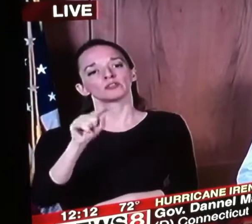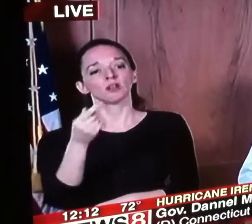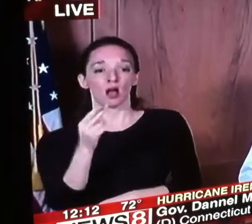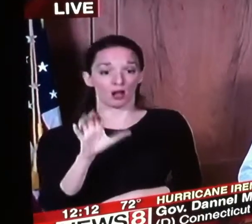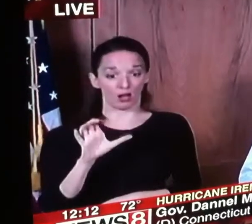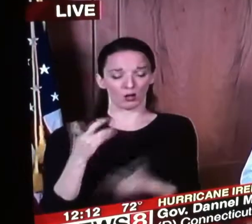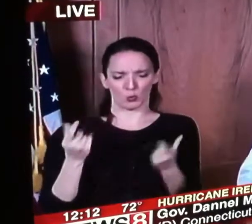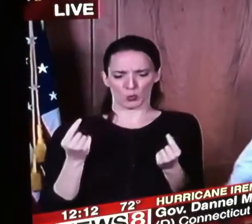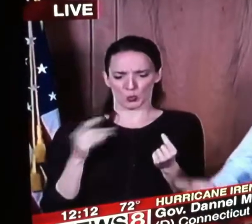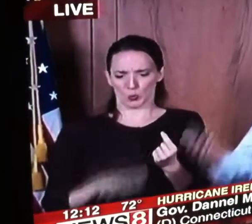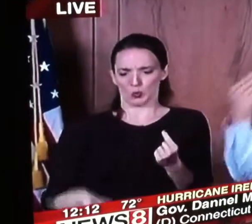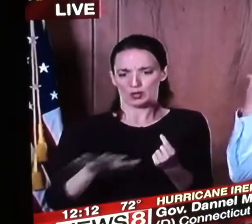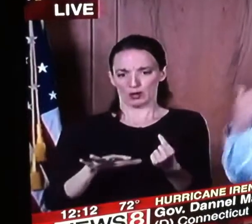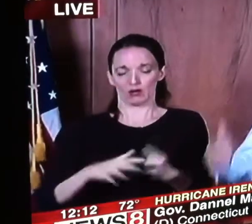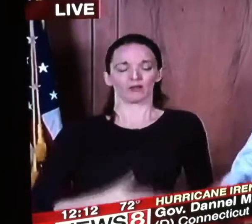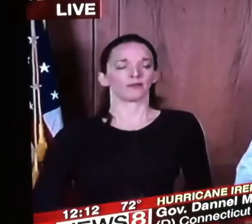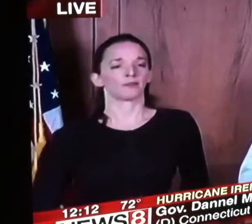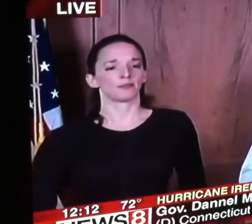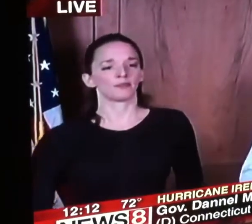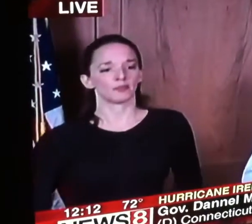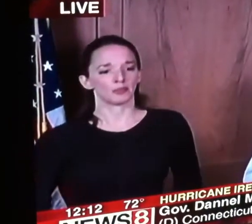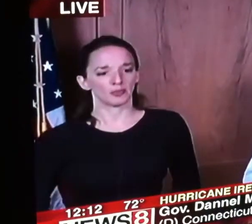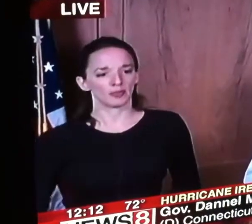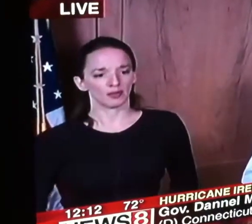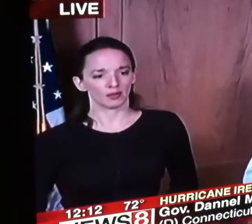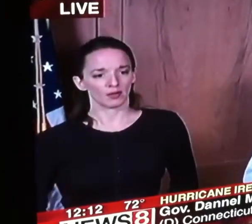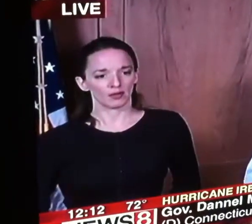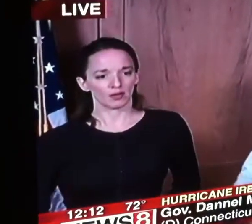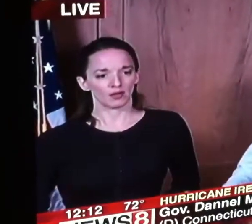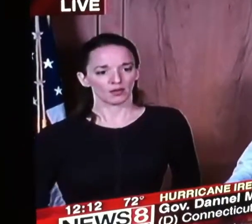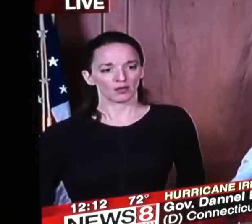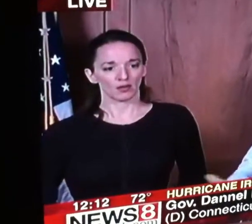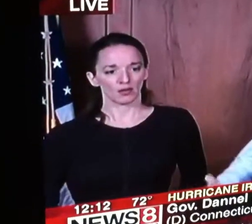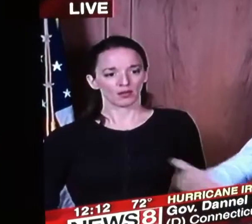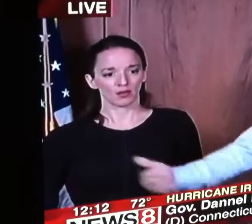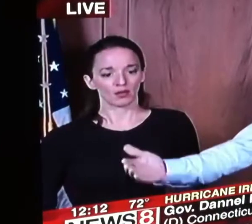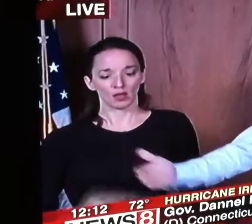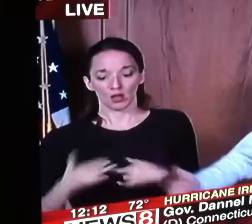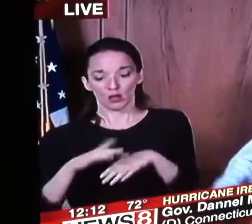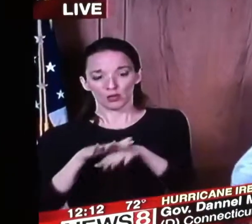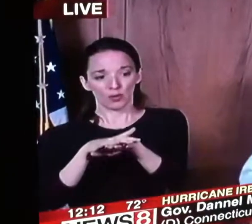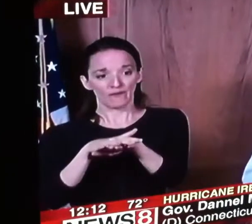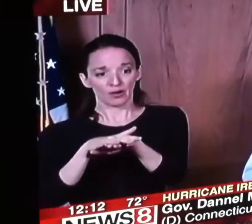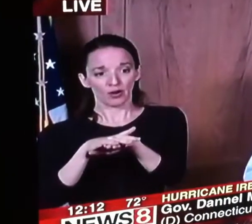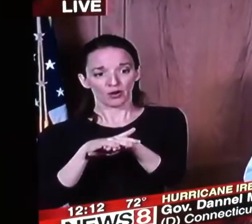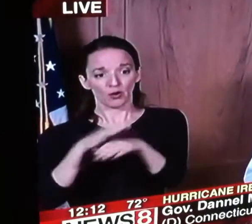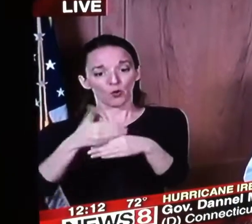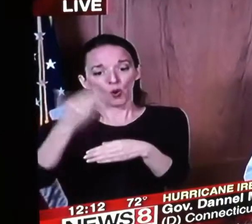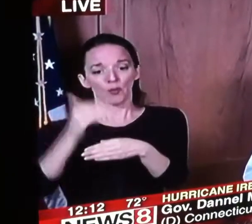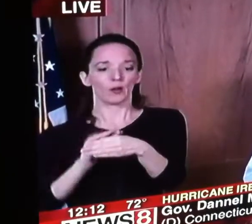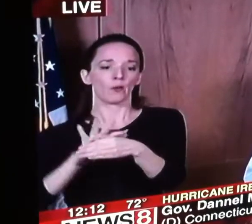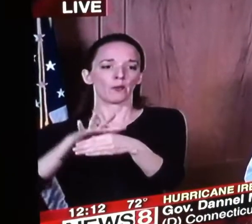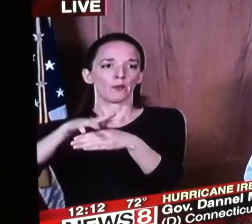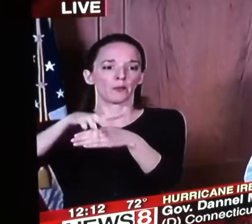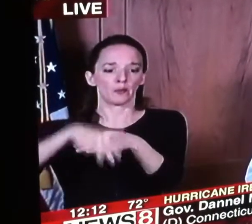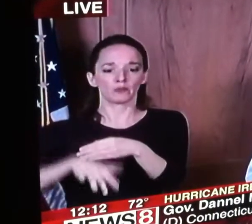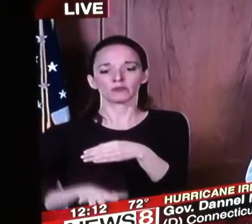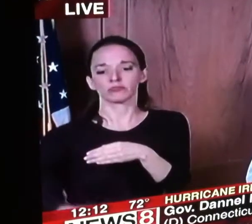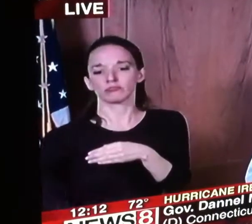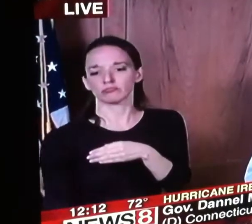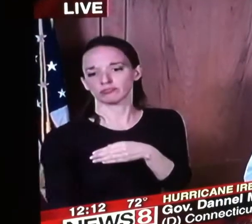they're there they're allowing spillway to you know they're emptying it out so basically they're allowing the water to proceed